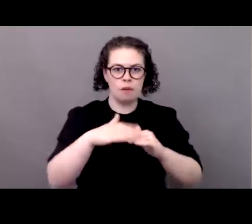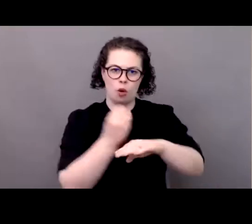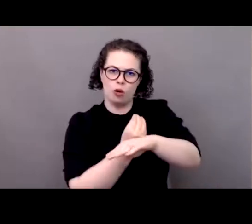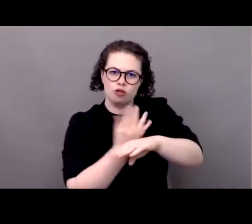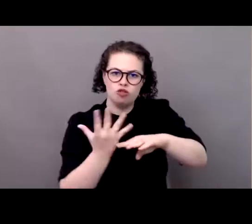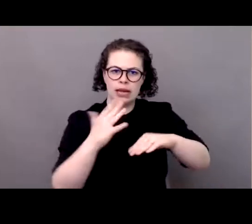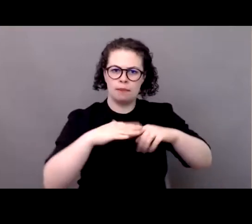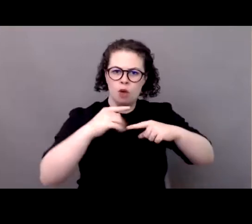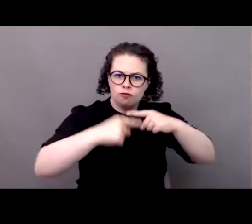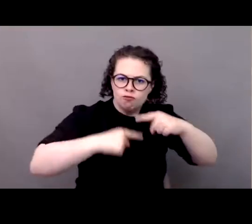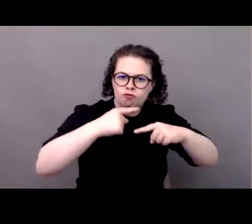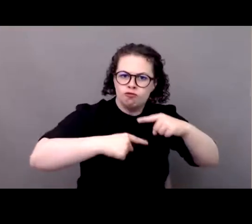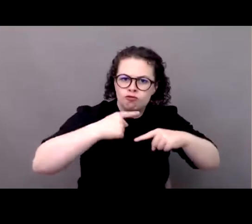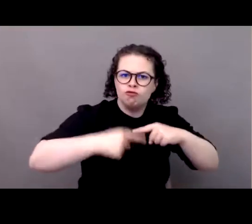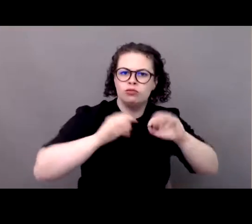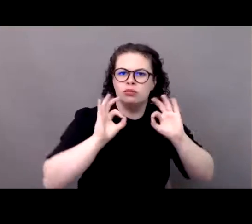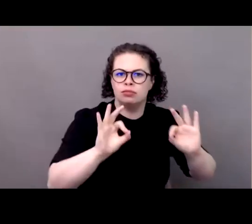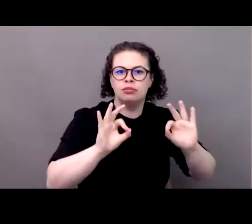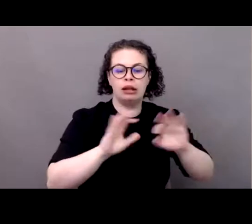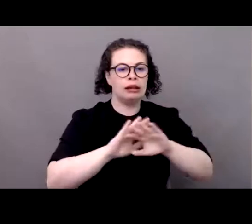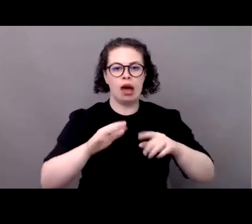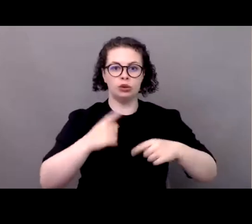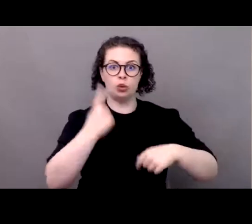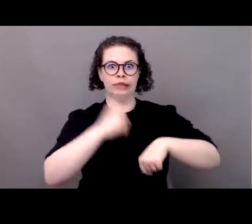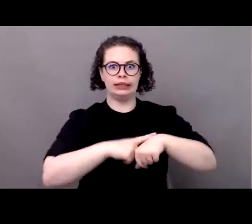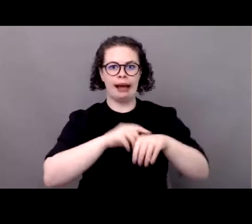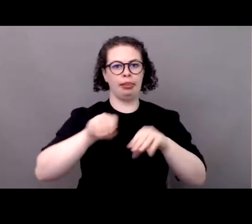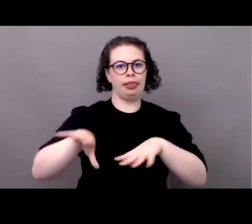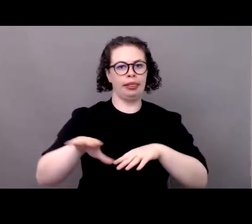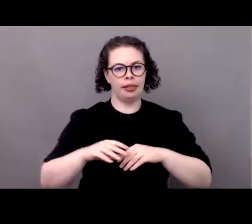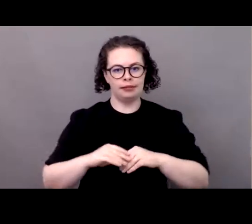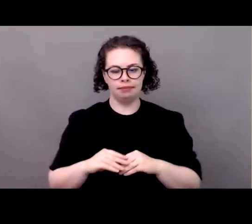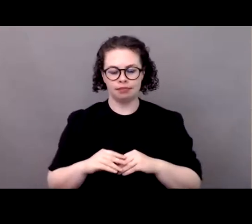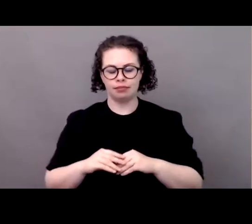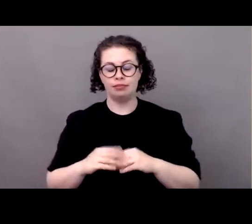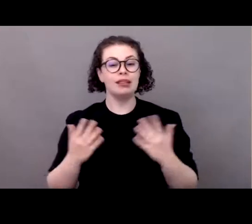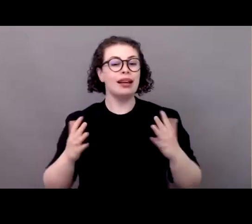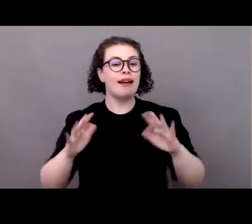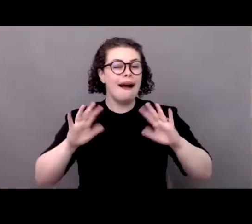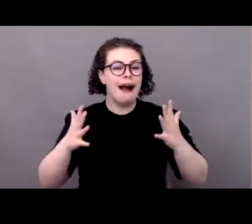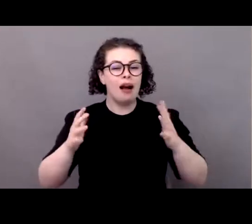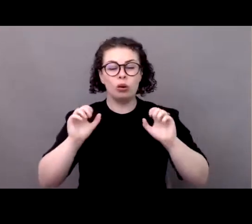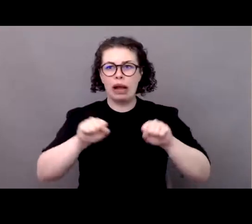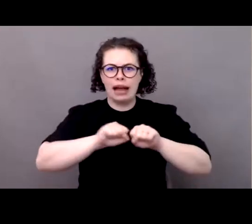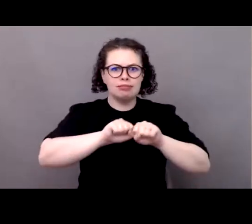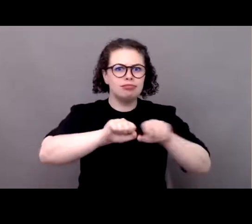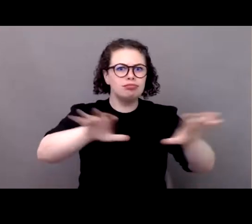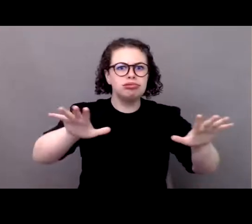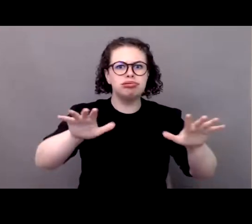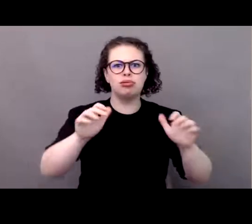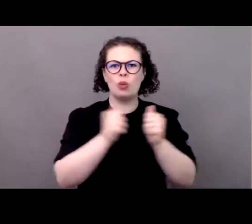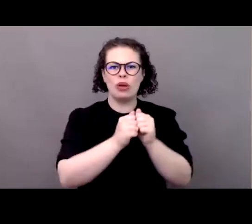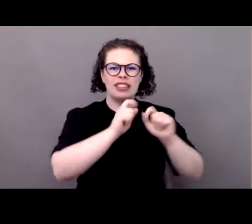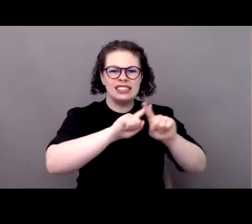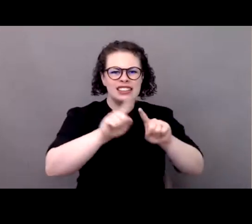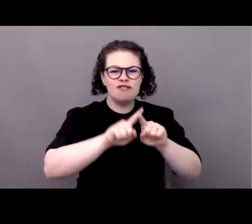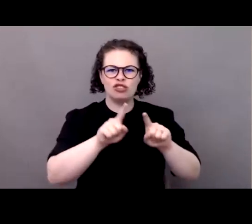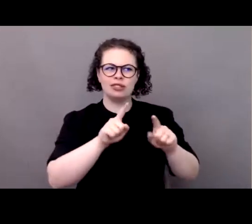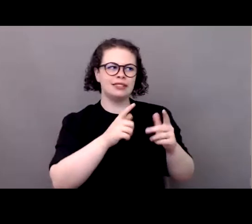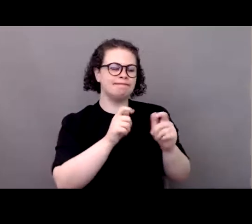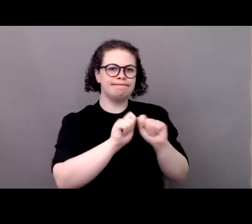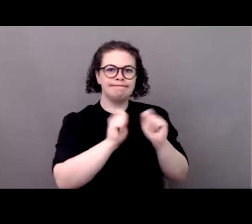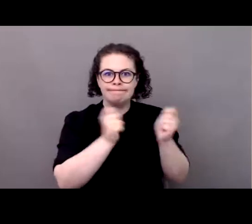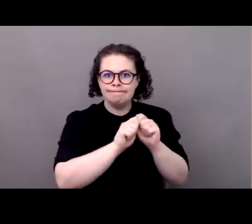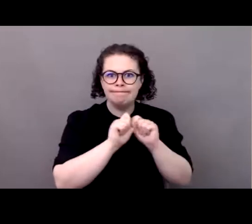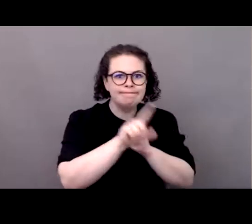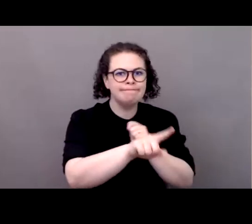through different sports events broadcasting commercialization of fan club articles and so on at eu level we are very aware however that you know